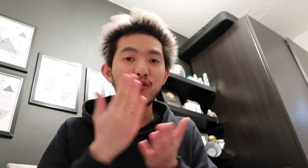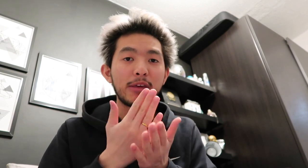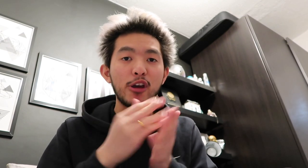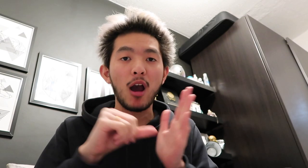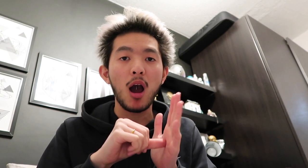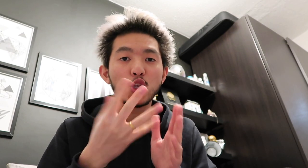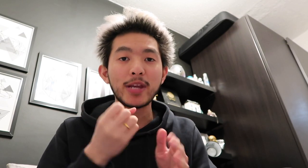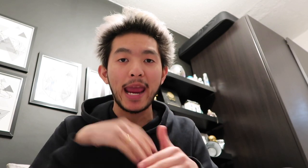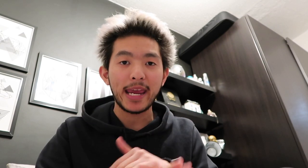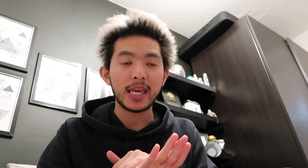really, really hard to get it.